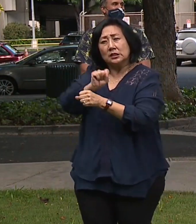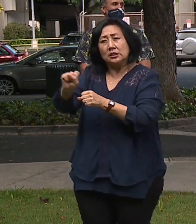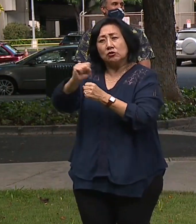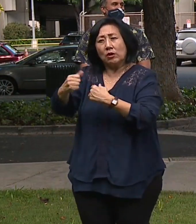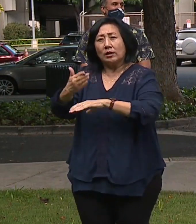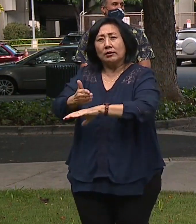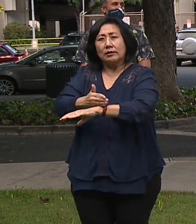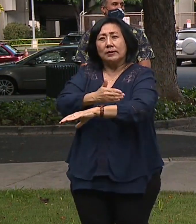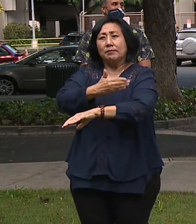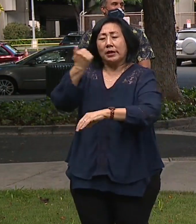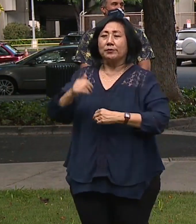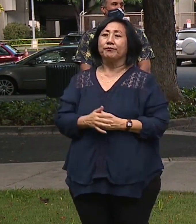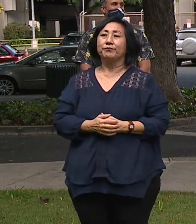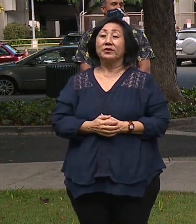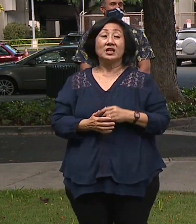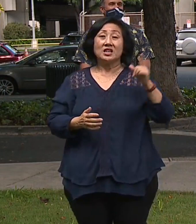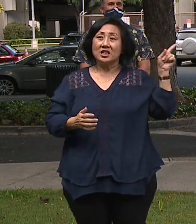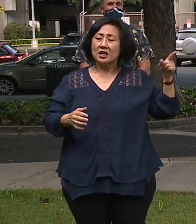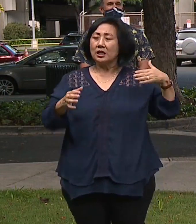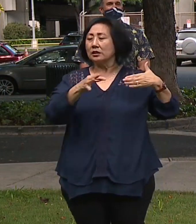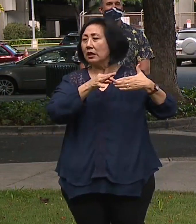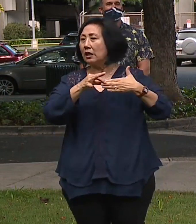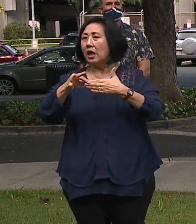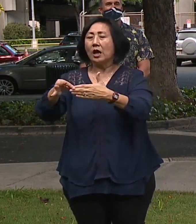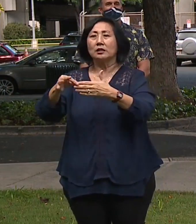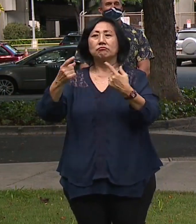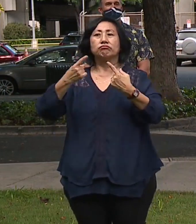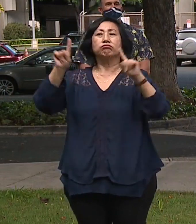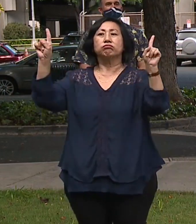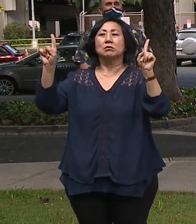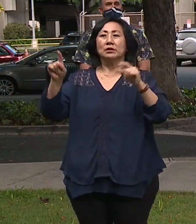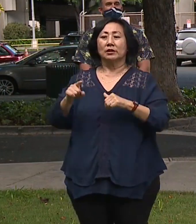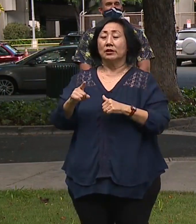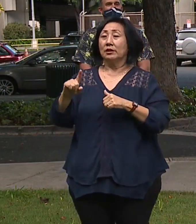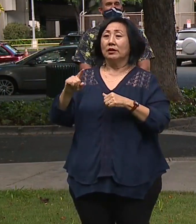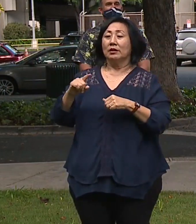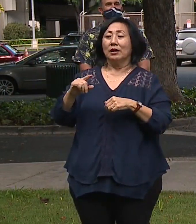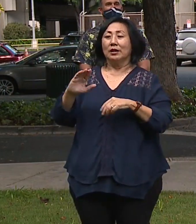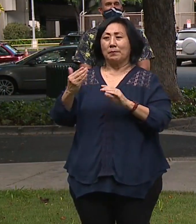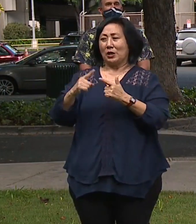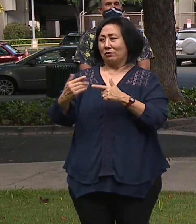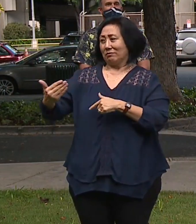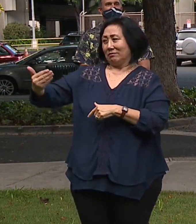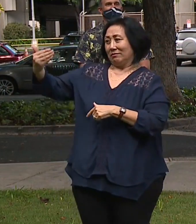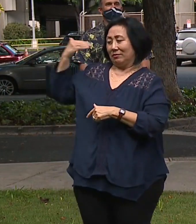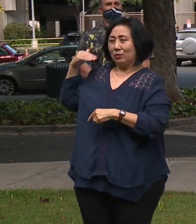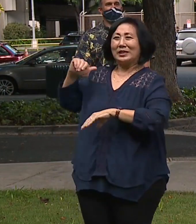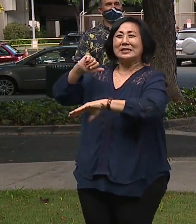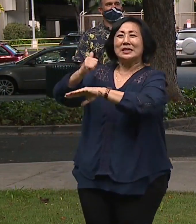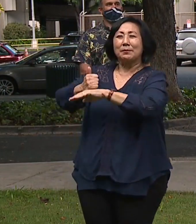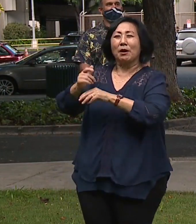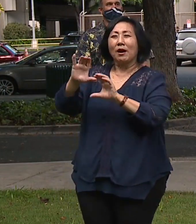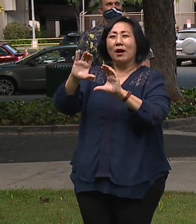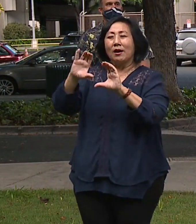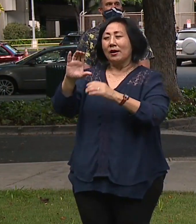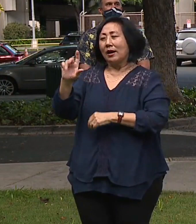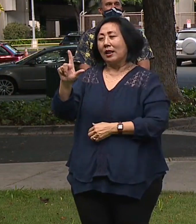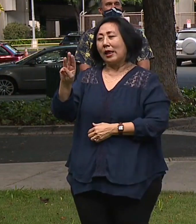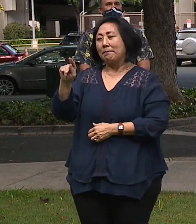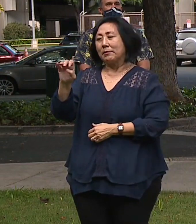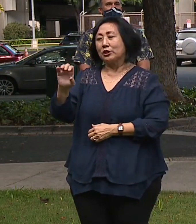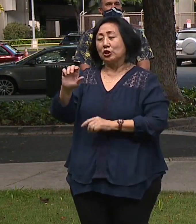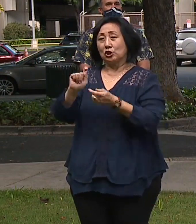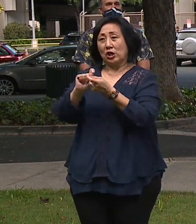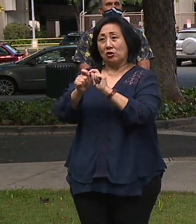more. And he's brought us a long ways since we created our climate change office in our charter amendment almost four